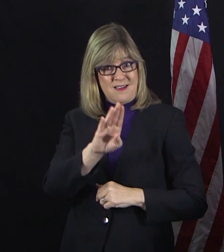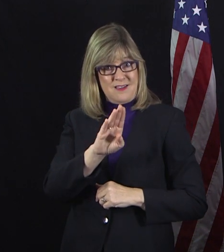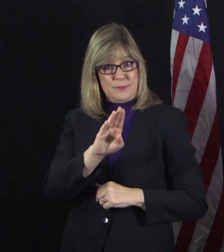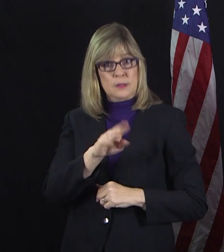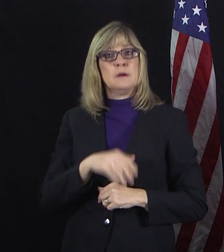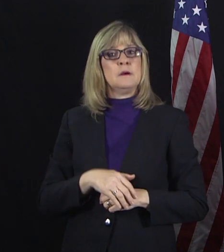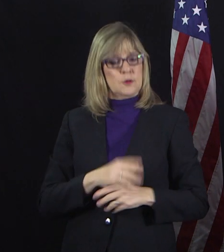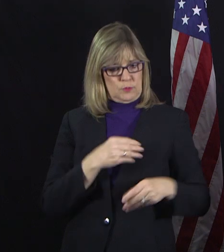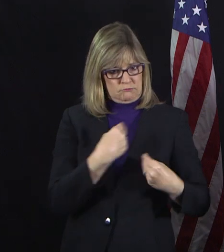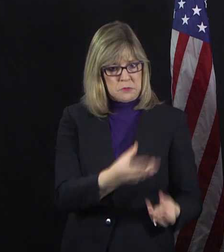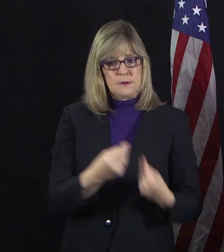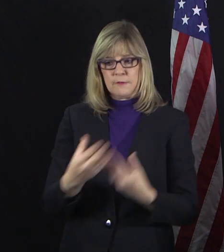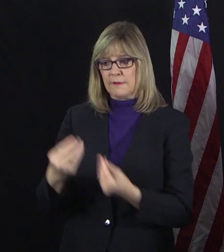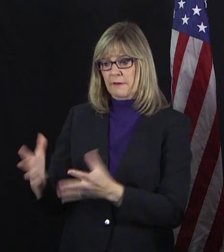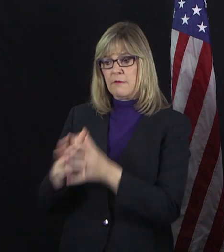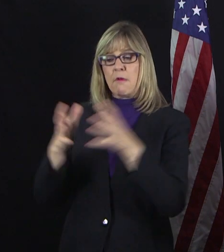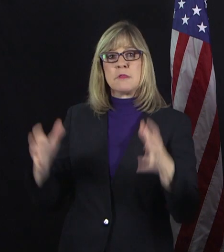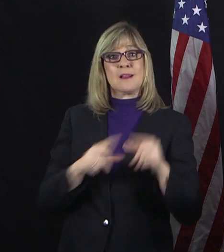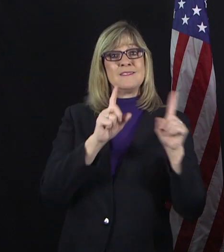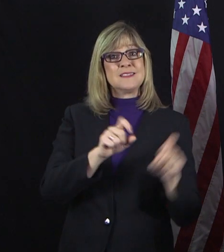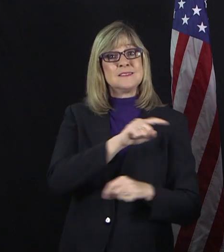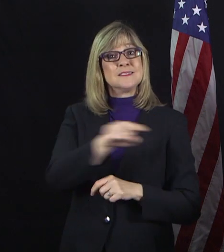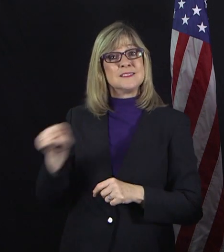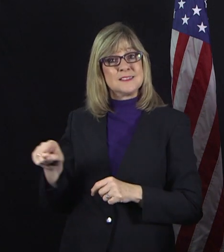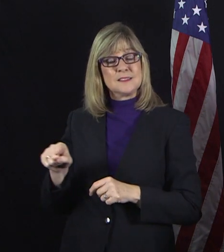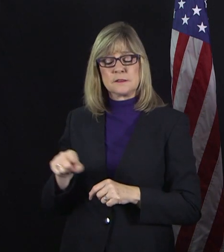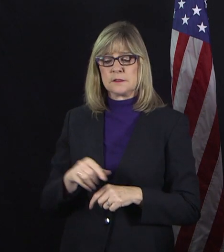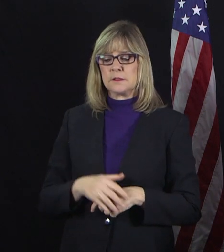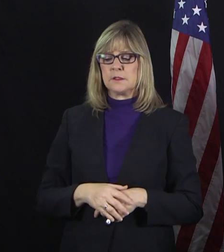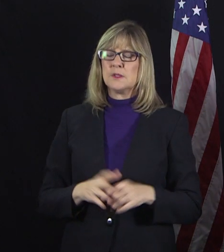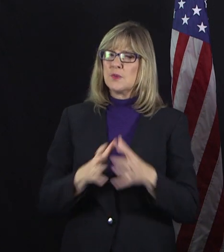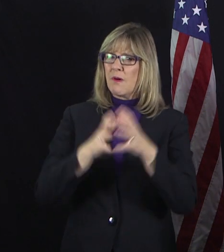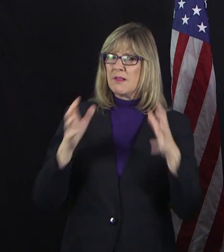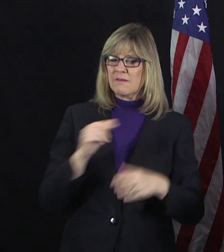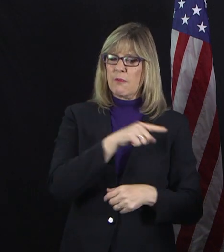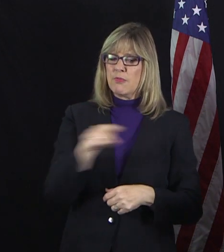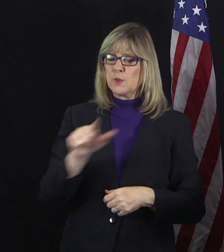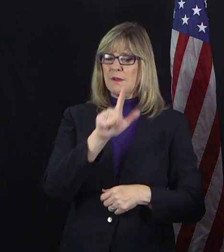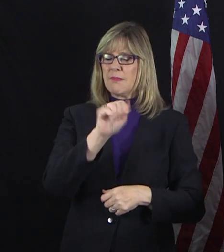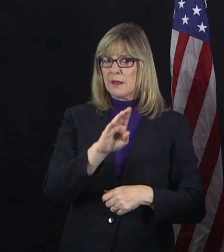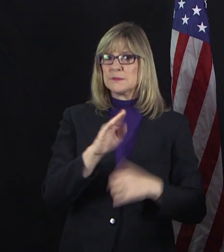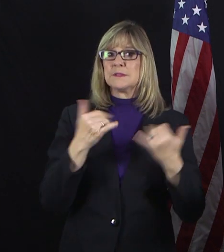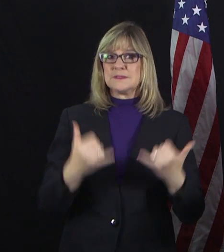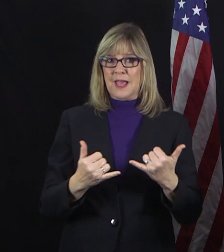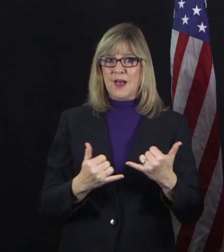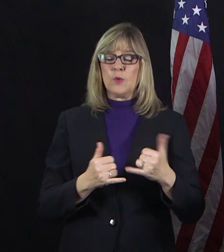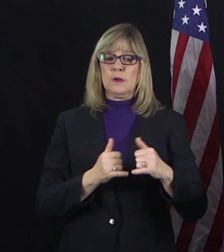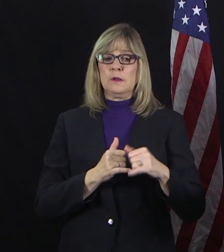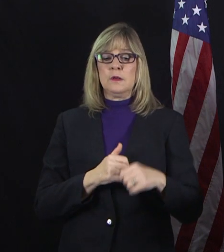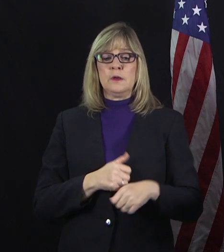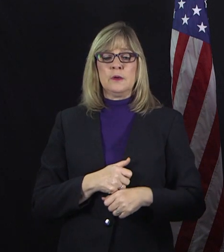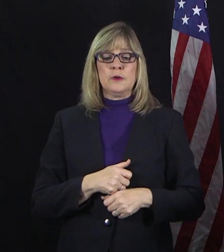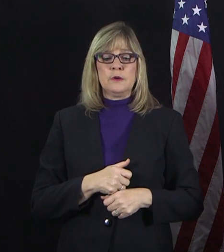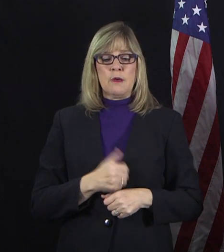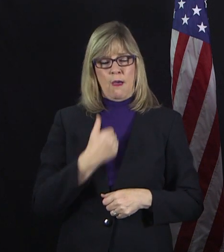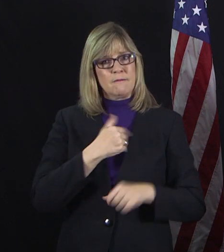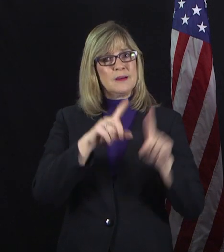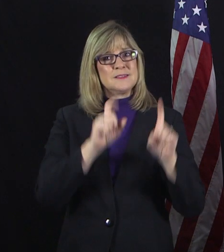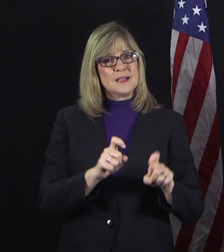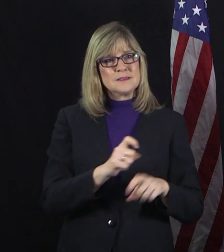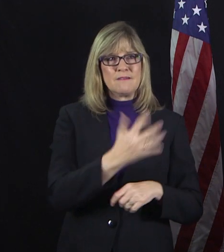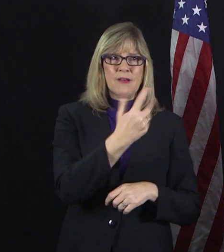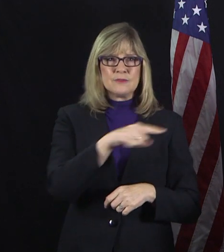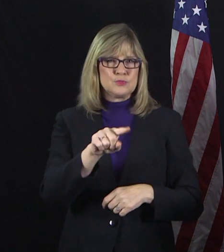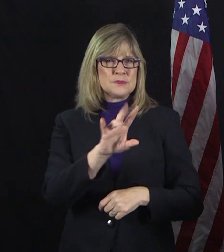were going to them. And so a lot of the labs right now are running anywhere from five to seven. We heard this morning, one